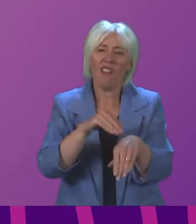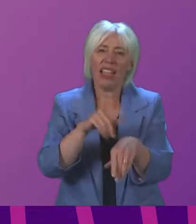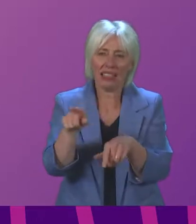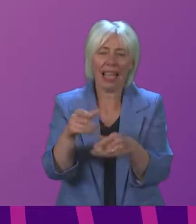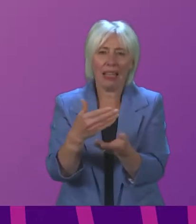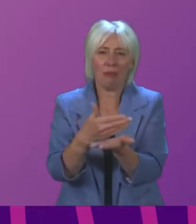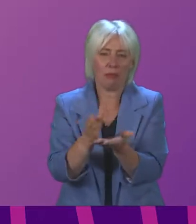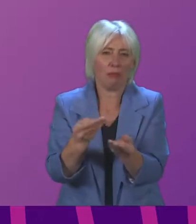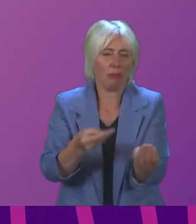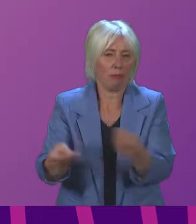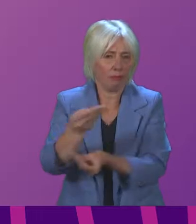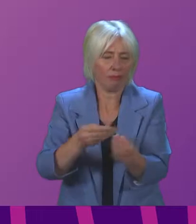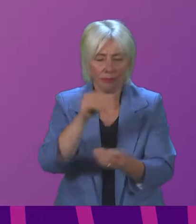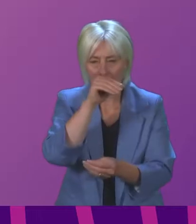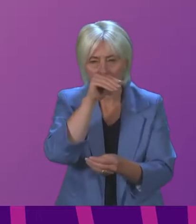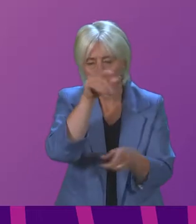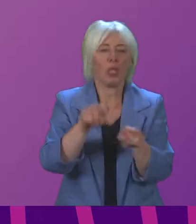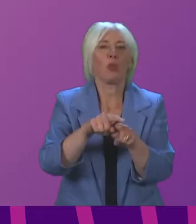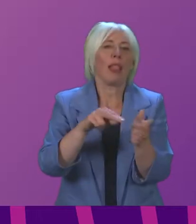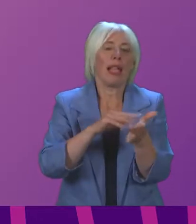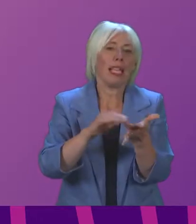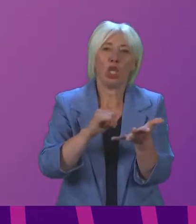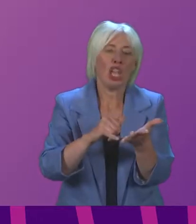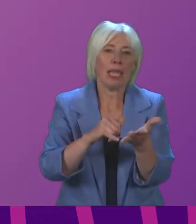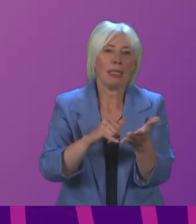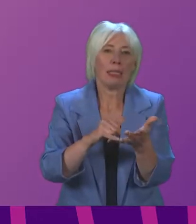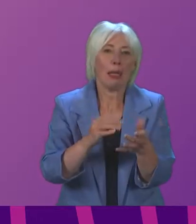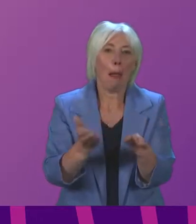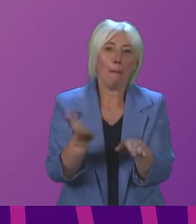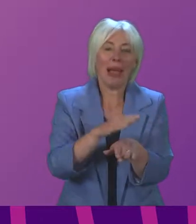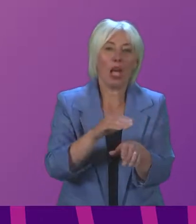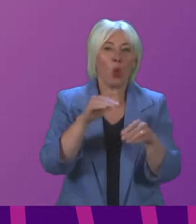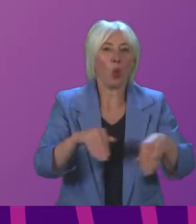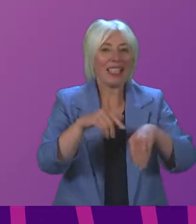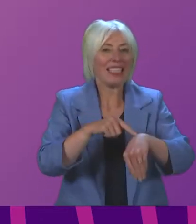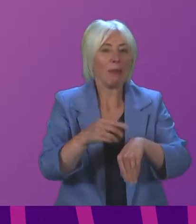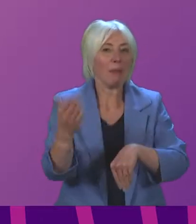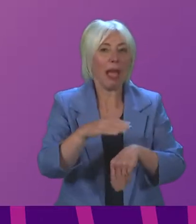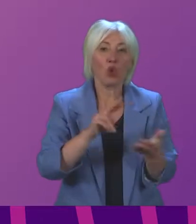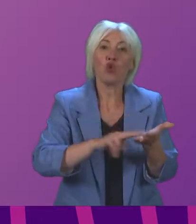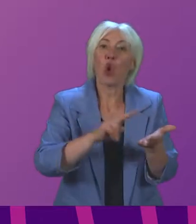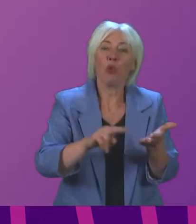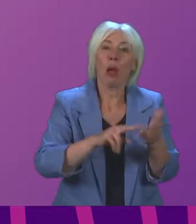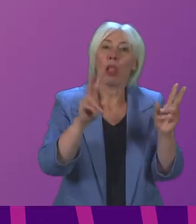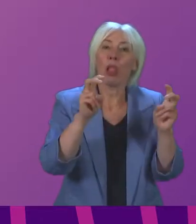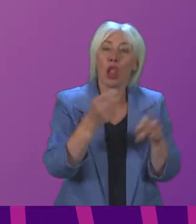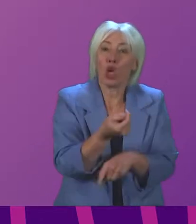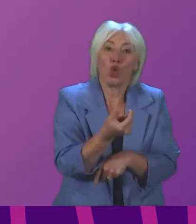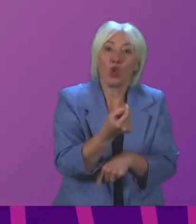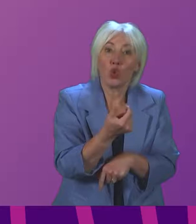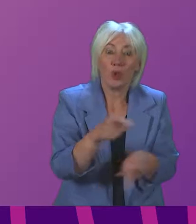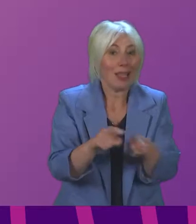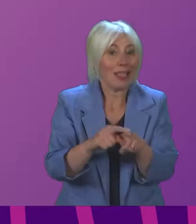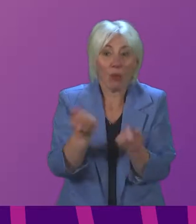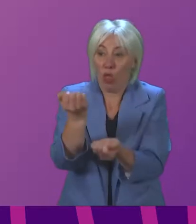And most obviously, the NHS cannot possibly get waiting times back to normal anytime soon, or the justice system with its